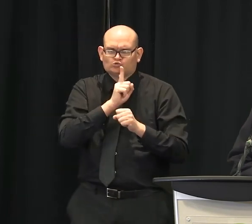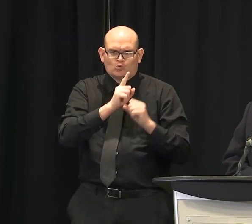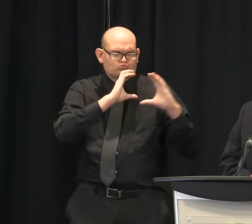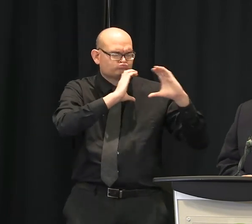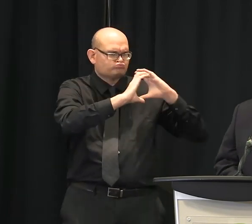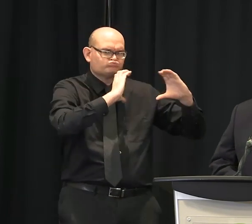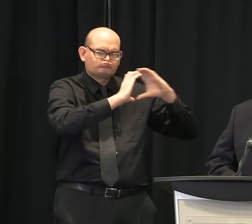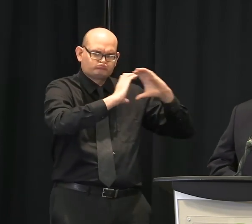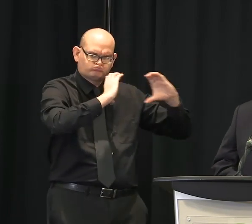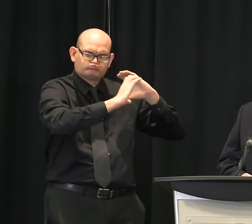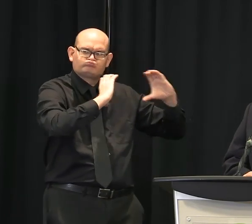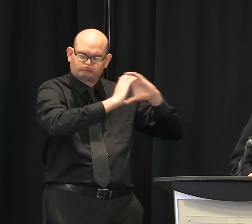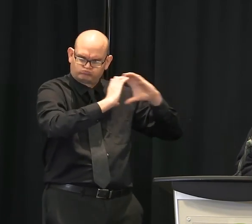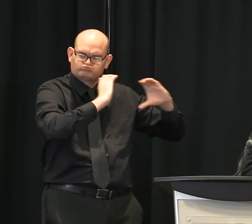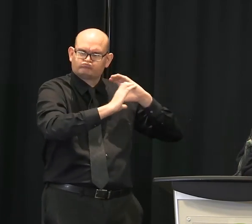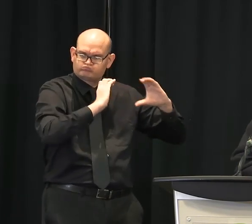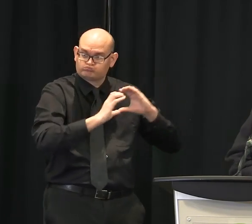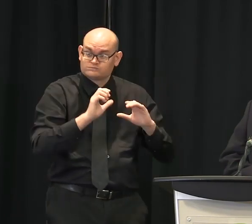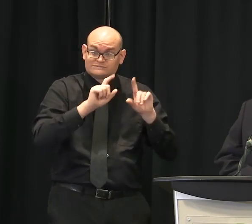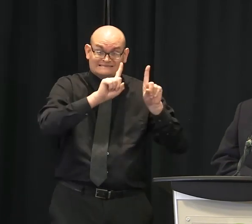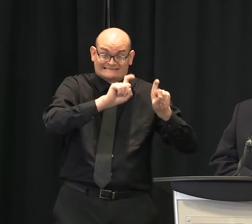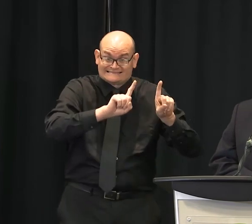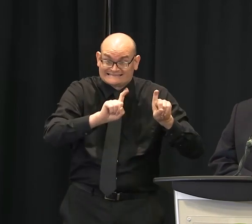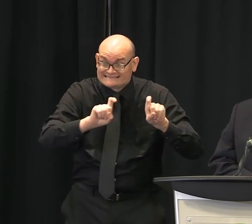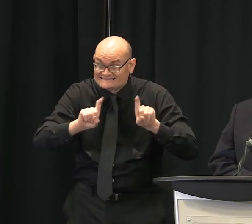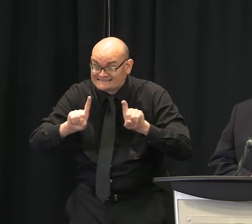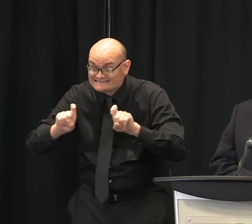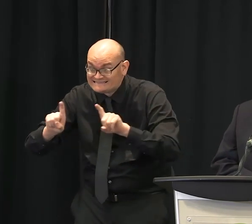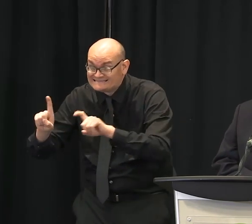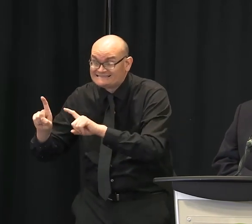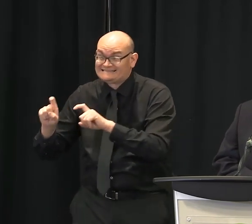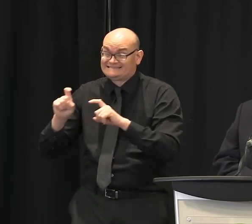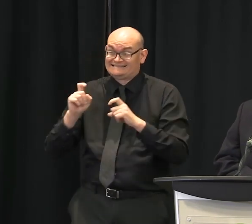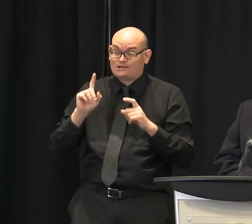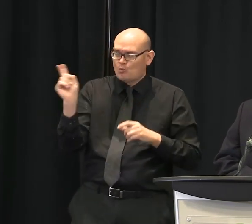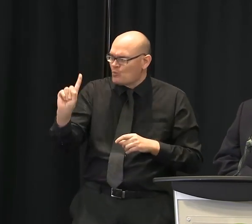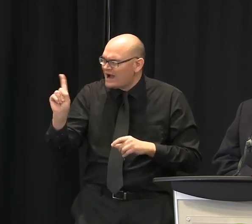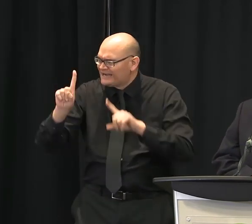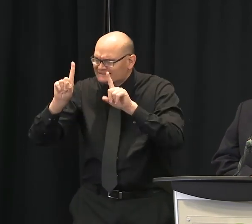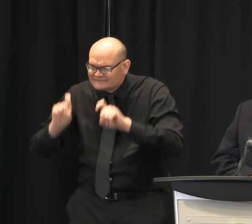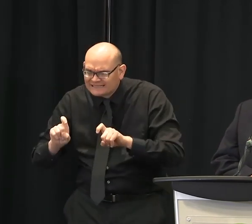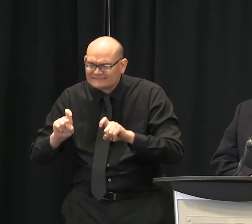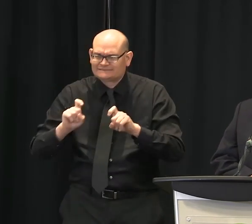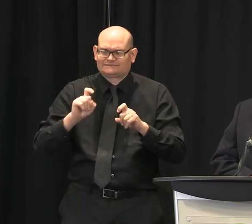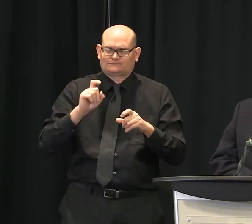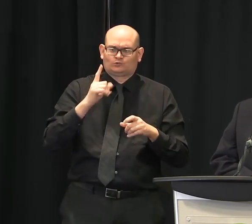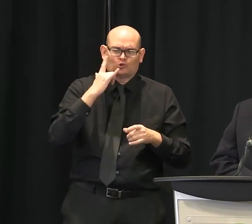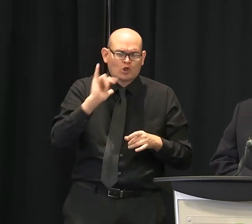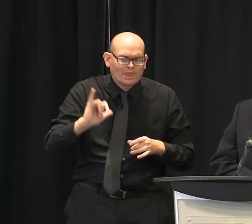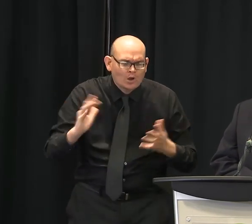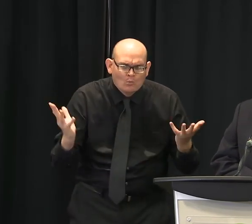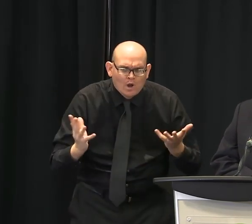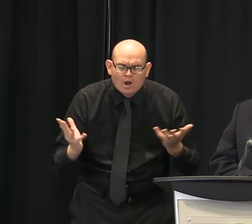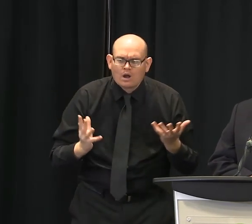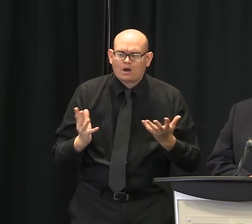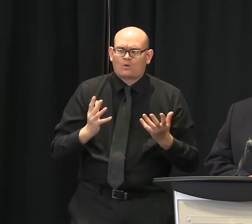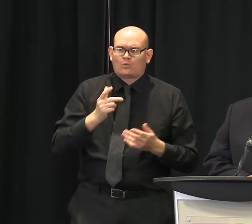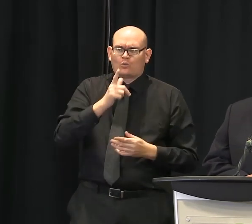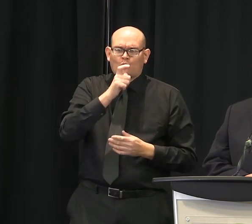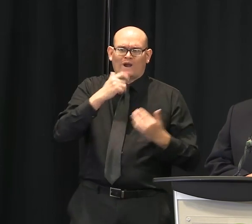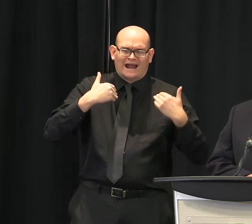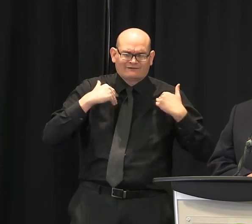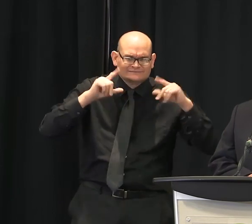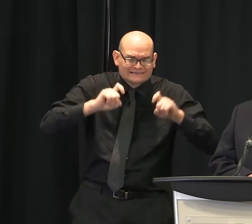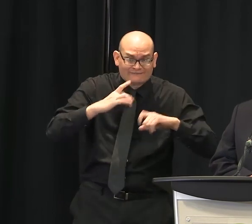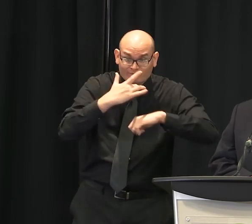So the same thing, we're good on PPE in our system. We're now in our second week of adding